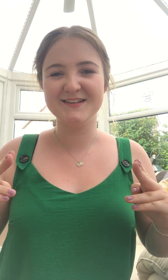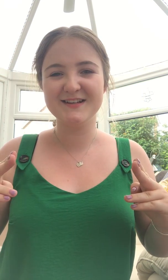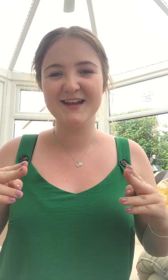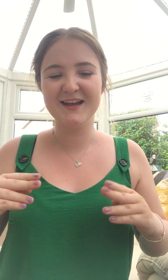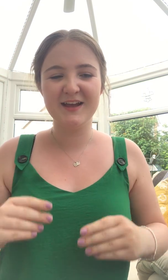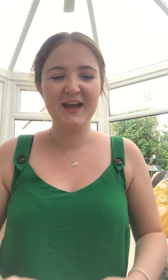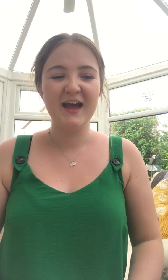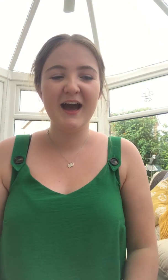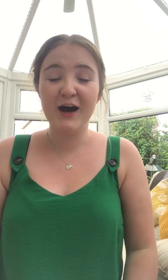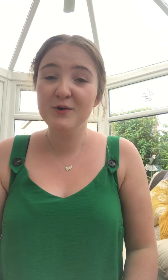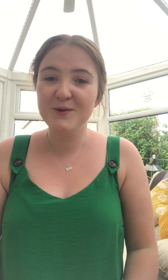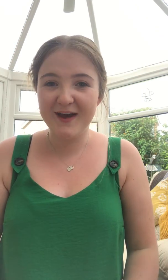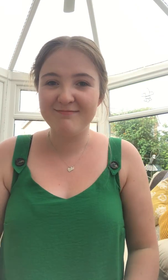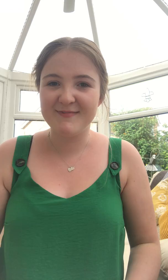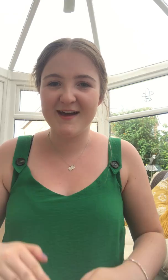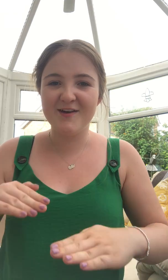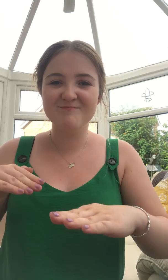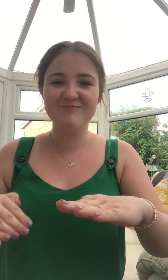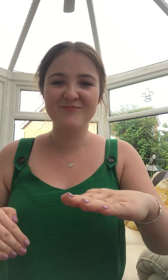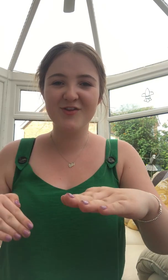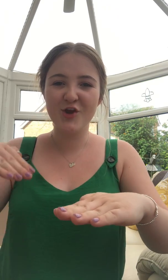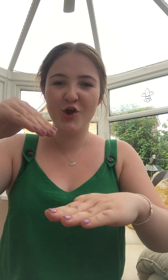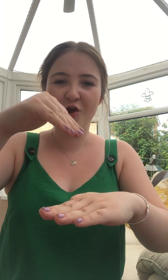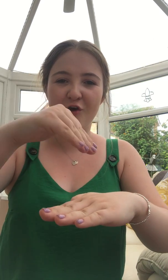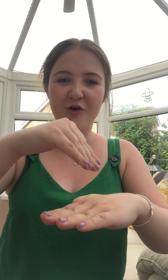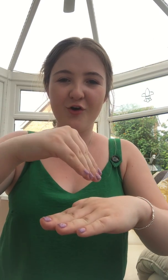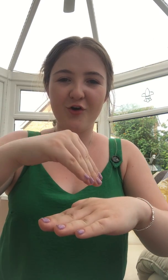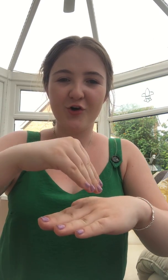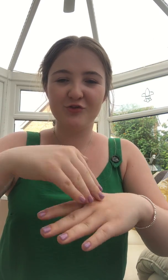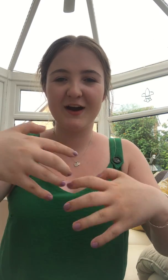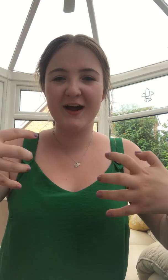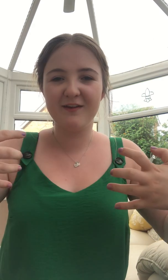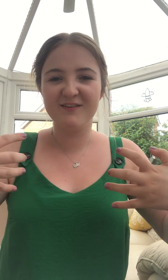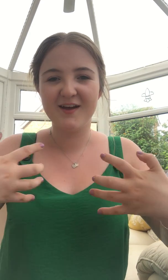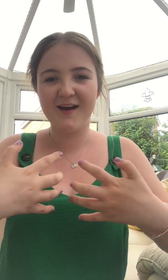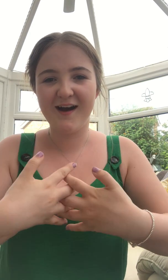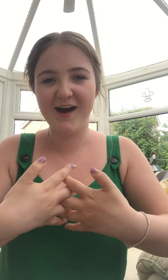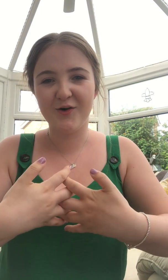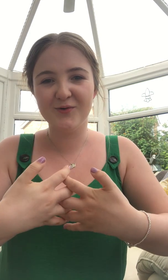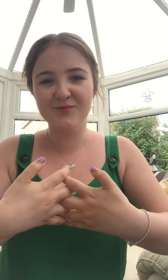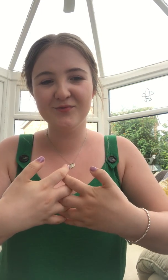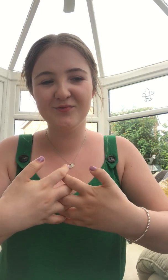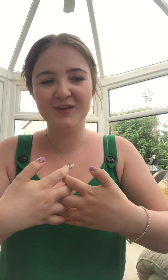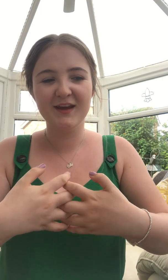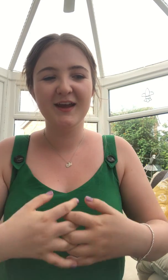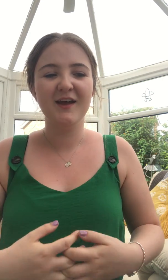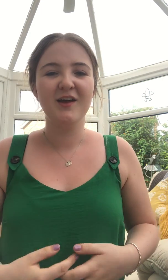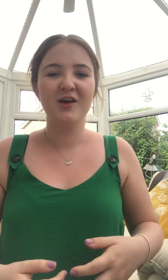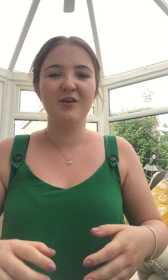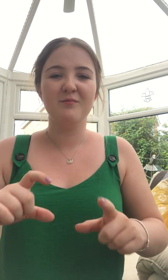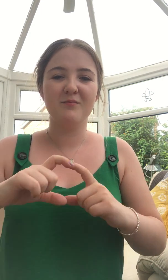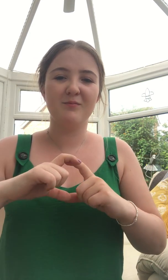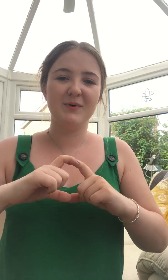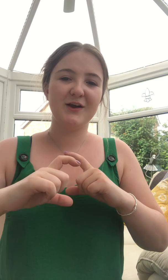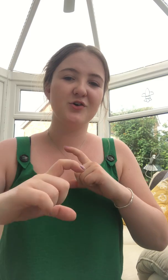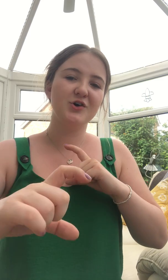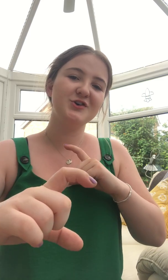how are you arrive how by coach